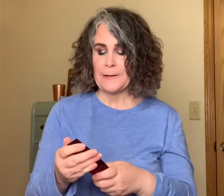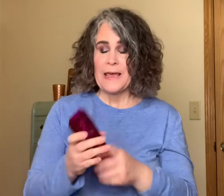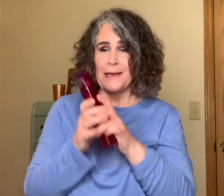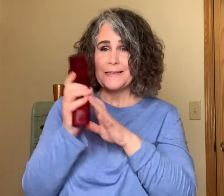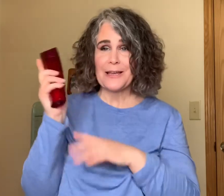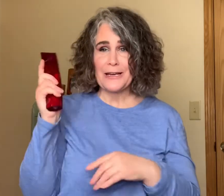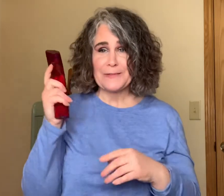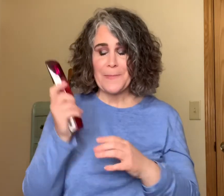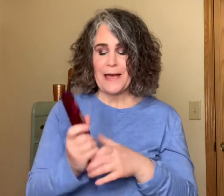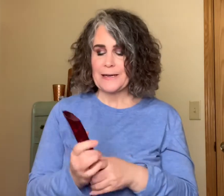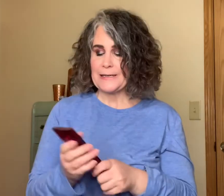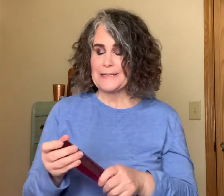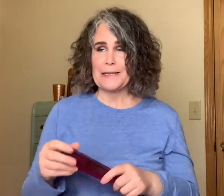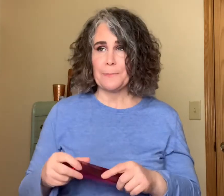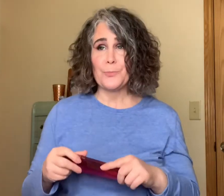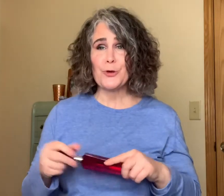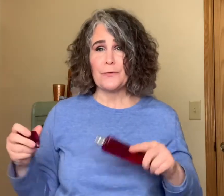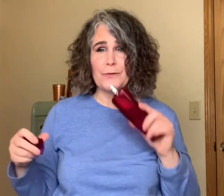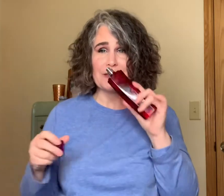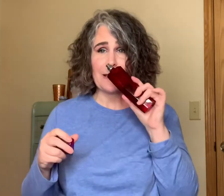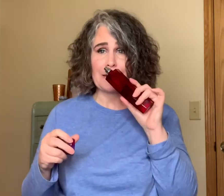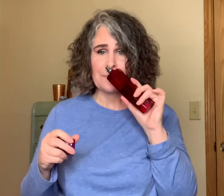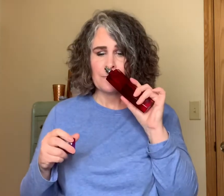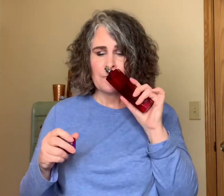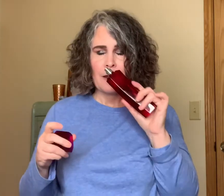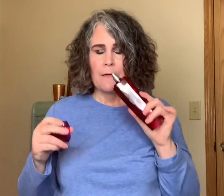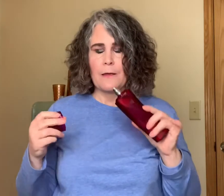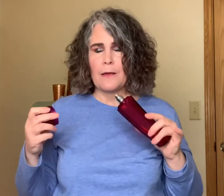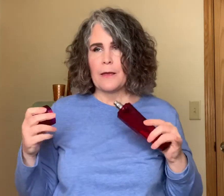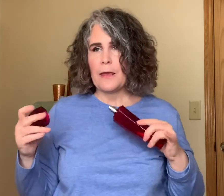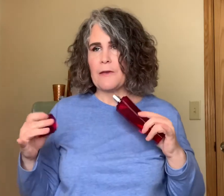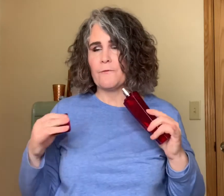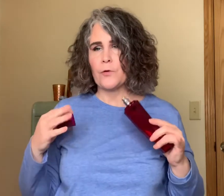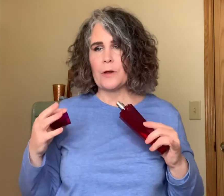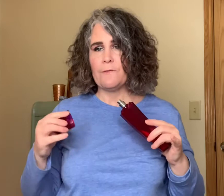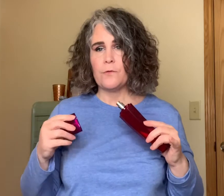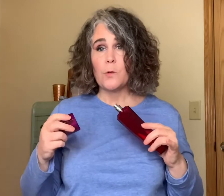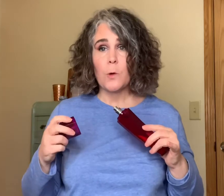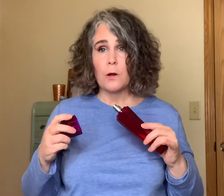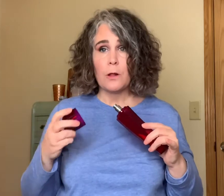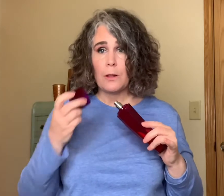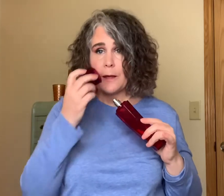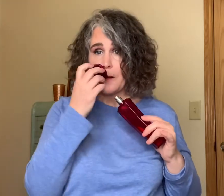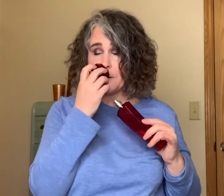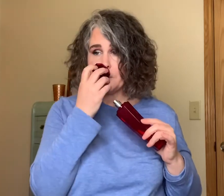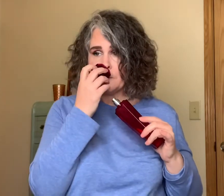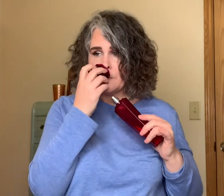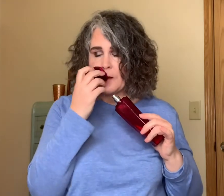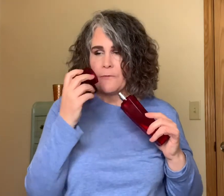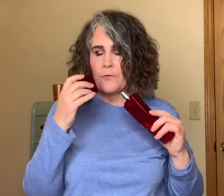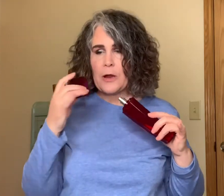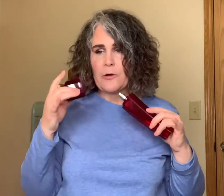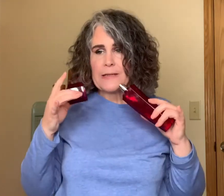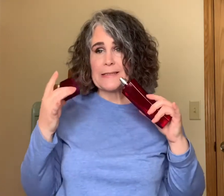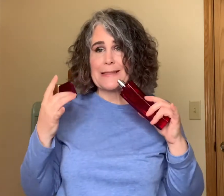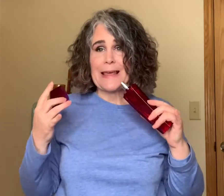Escata's Magnetism beautiful scent a fruity floral um fragrance that